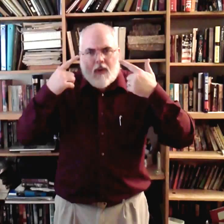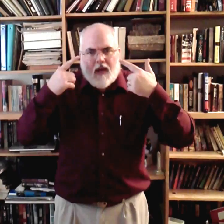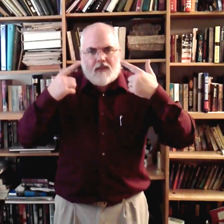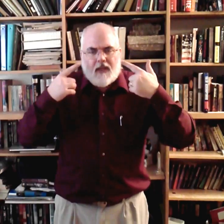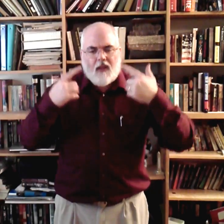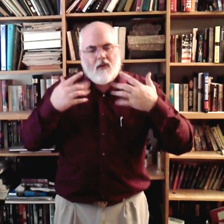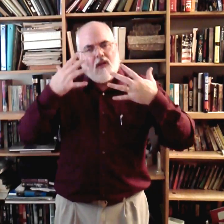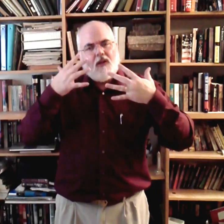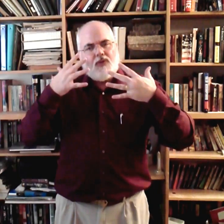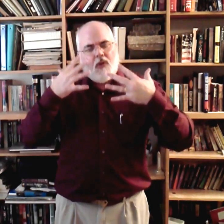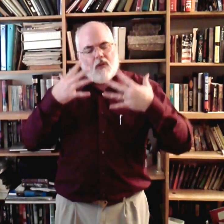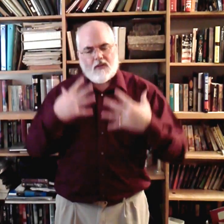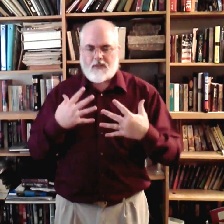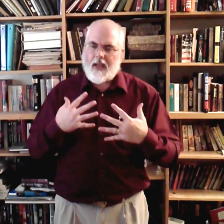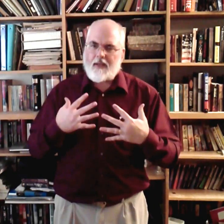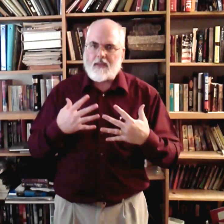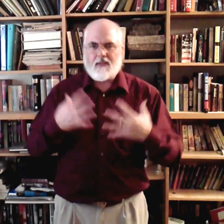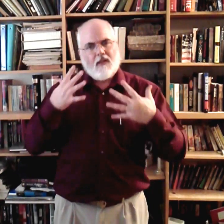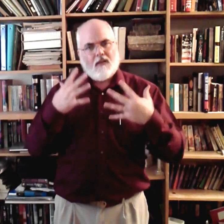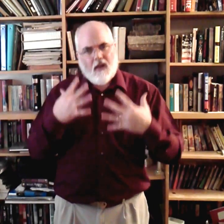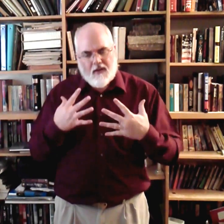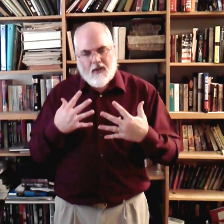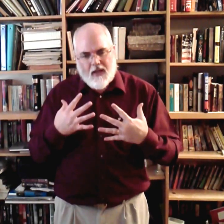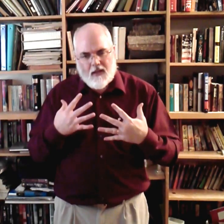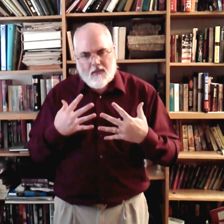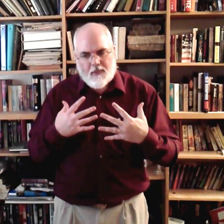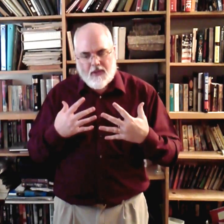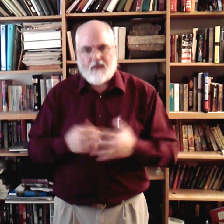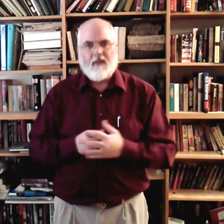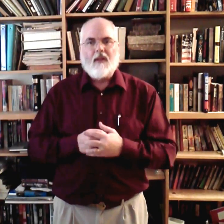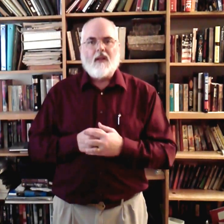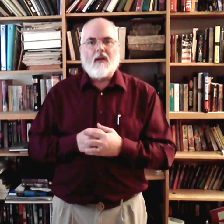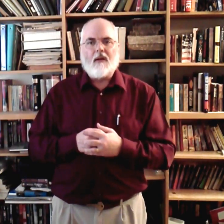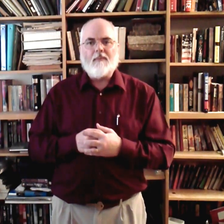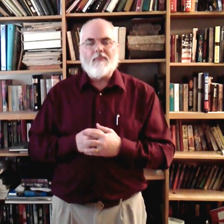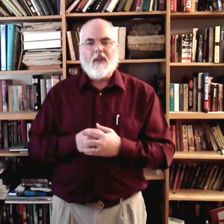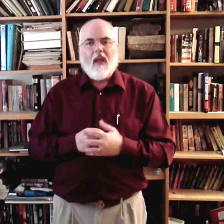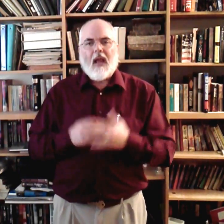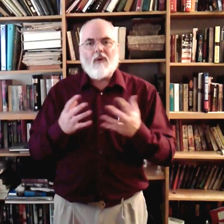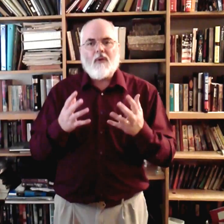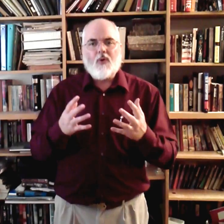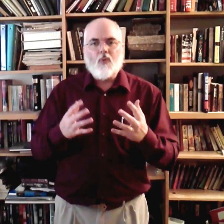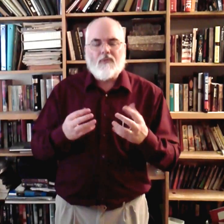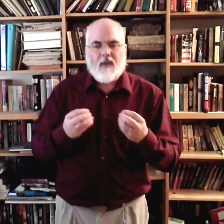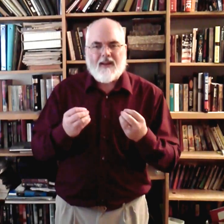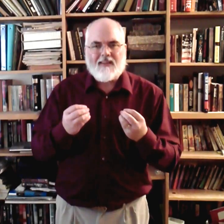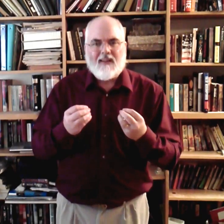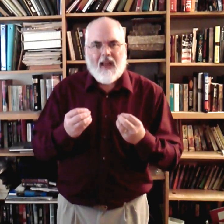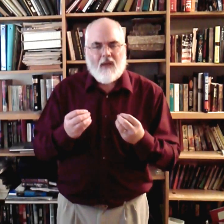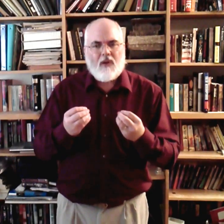together. Show a little sadness. Cock your head a little bit. Um, however you reflect when you're